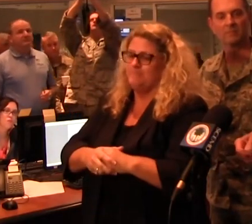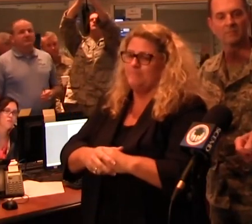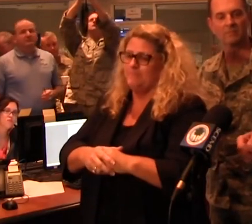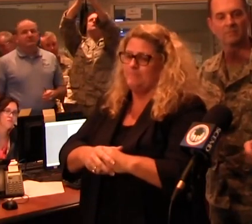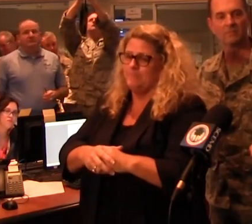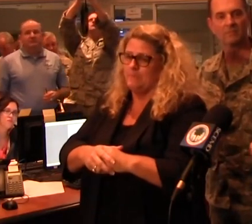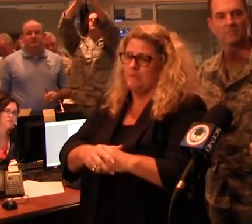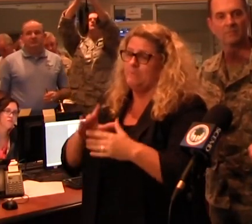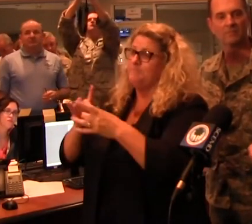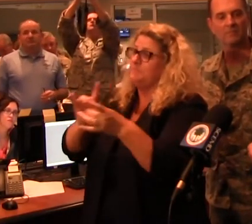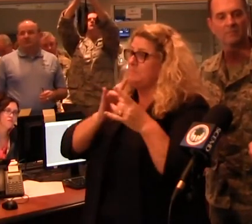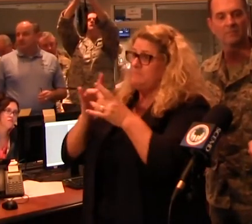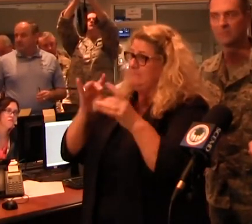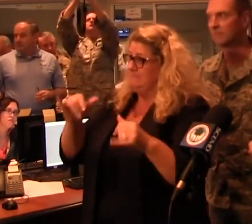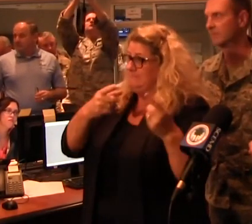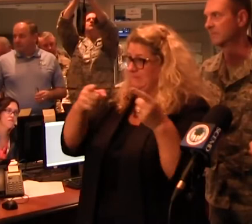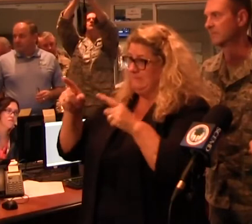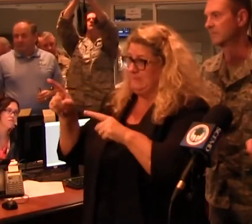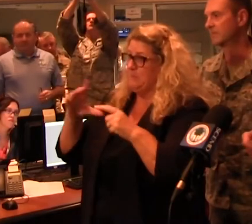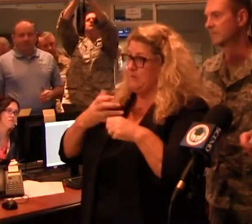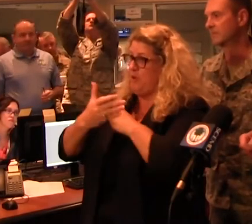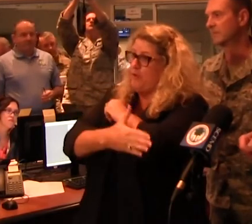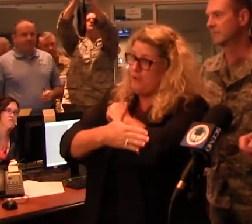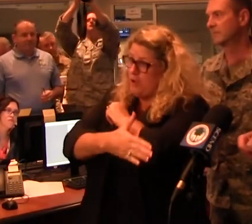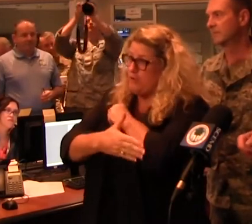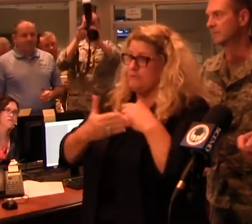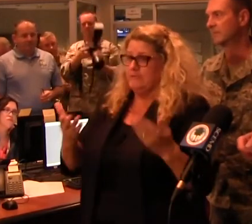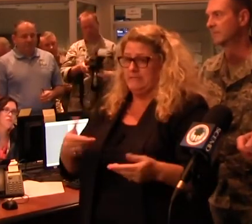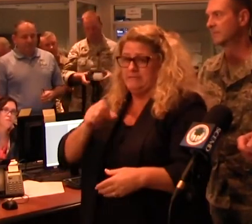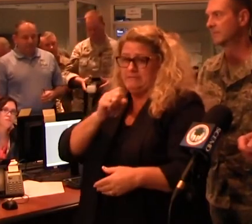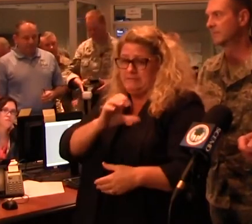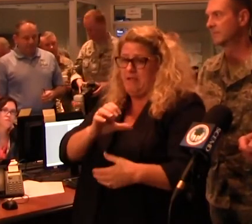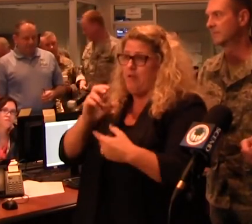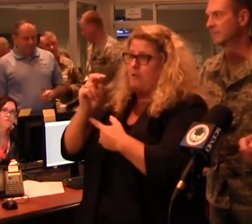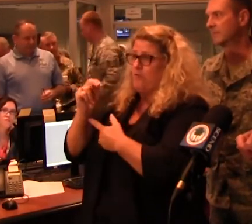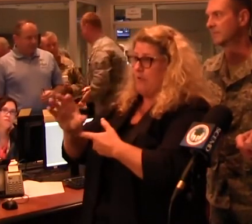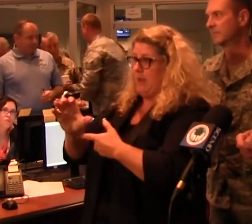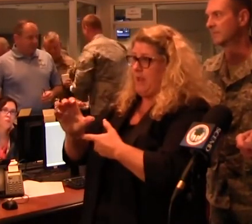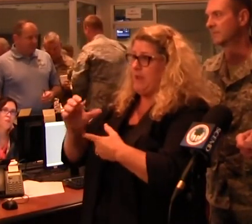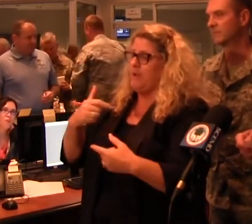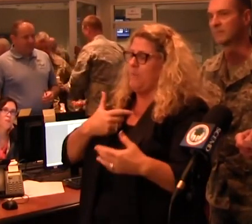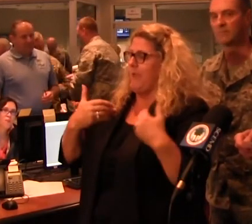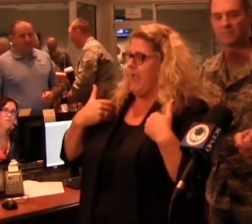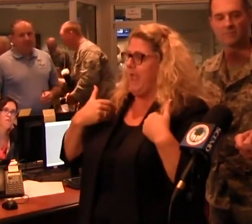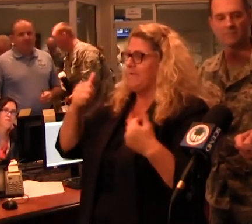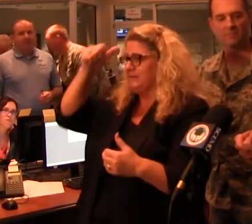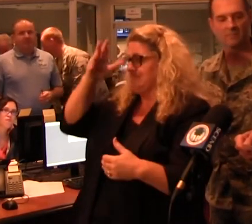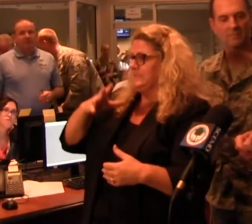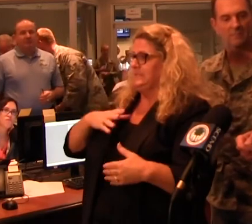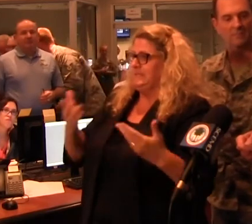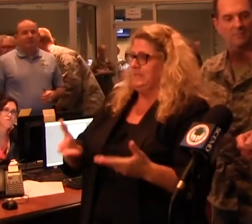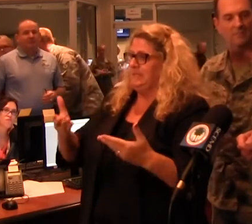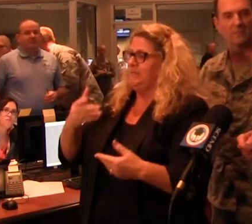that's taken place in the country and in South Carolina, North Carolina in particular, we have some men with us